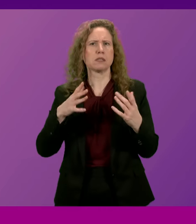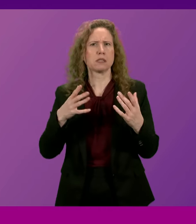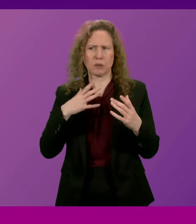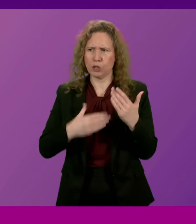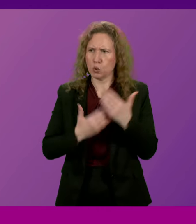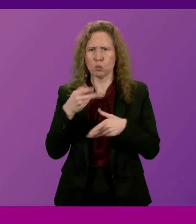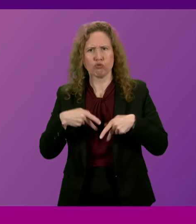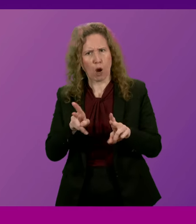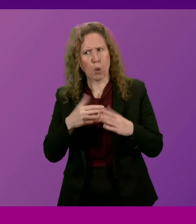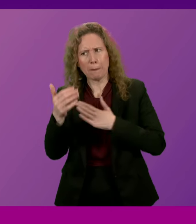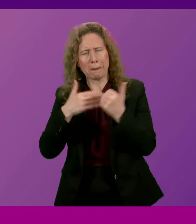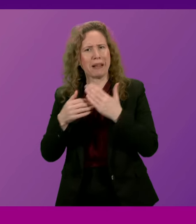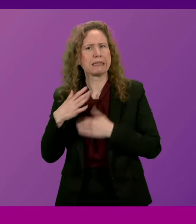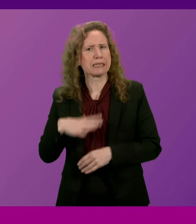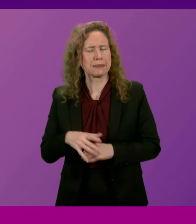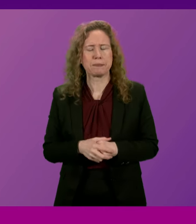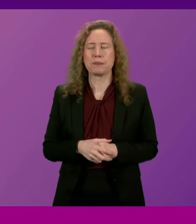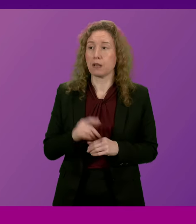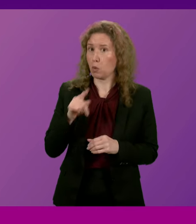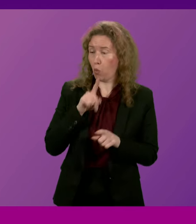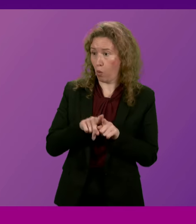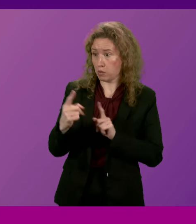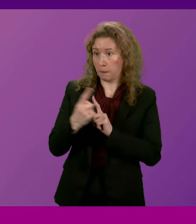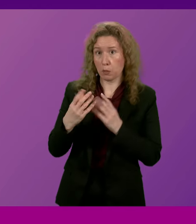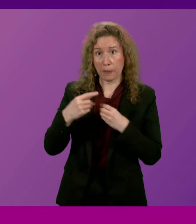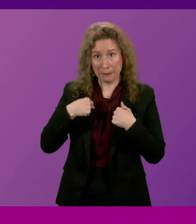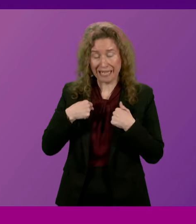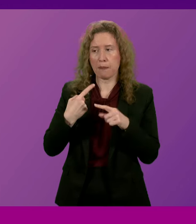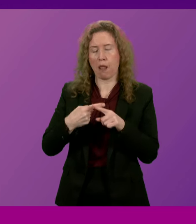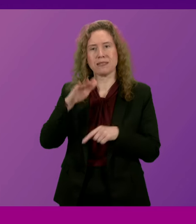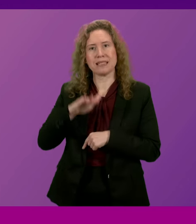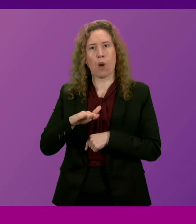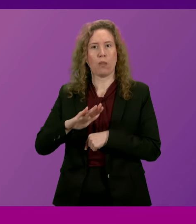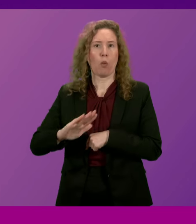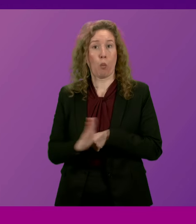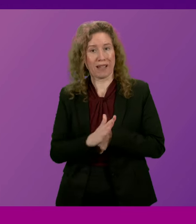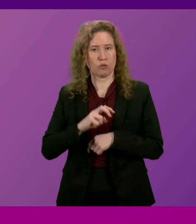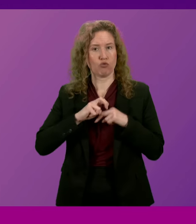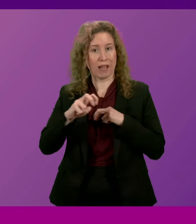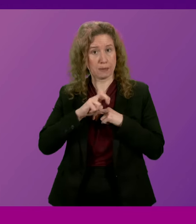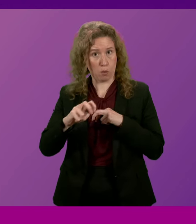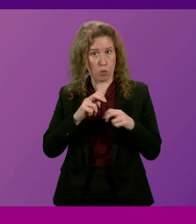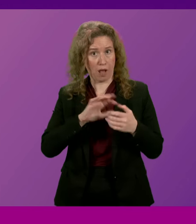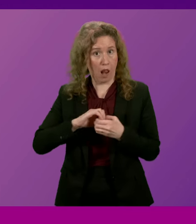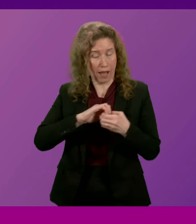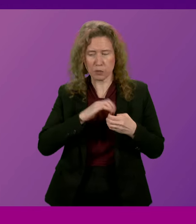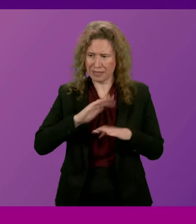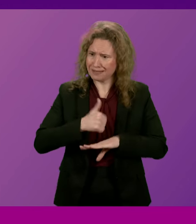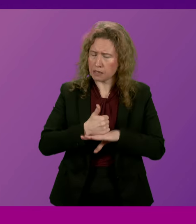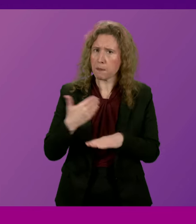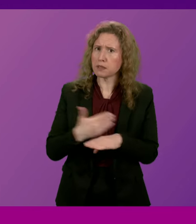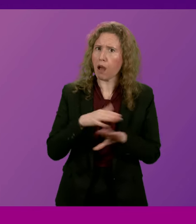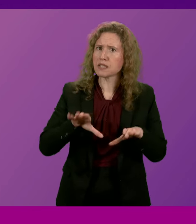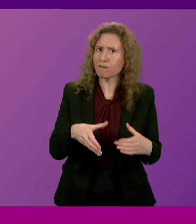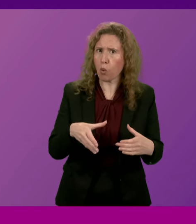And will the First Minister also agree to meet with me and the South West Scotland Transport Alliance to consider their calls to form a task force to